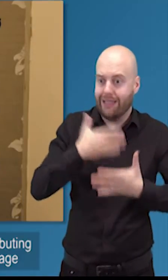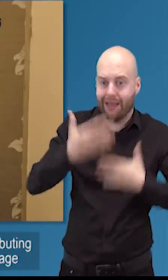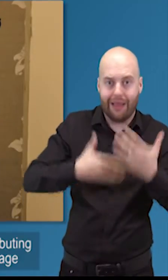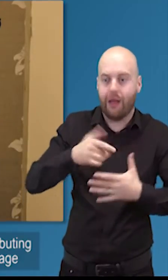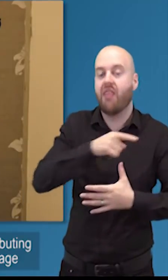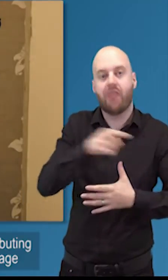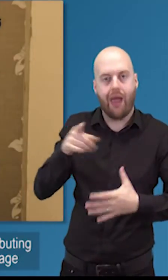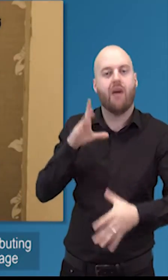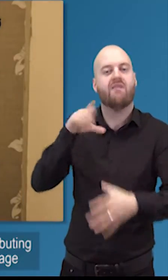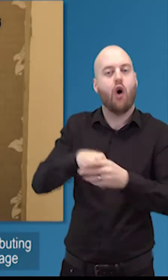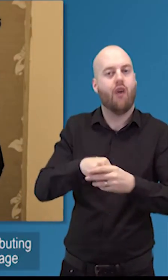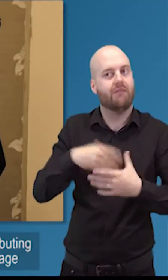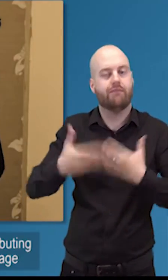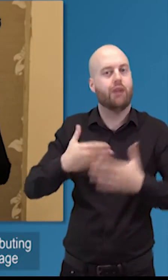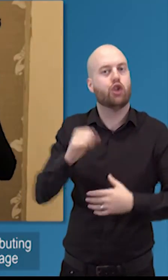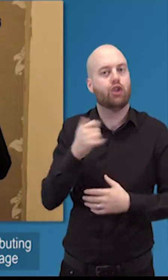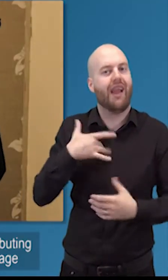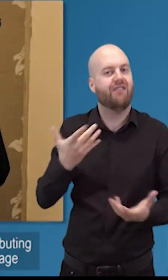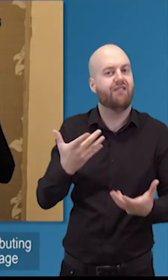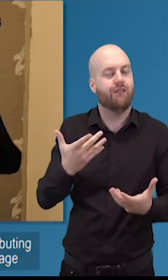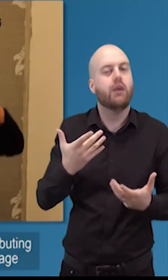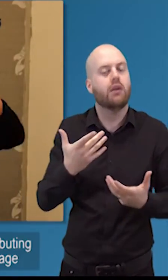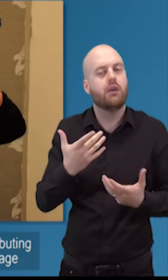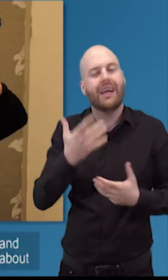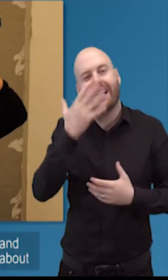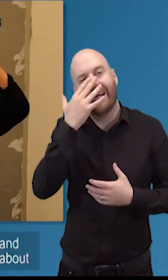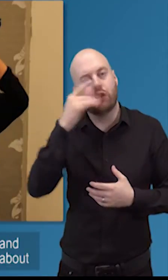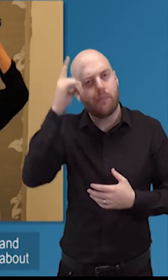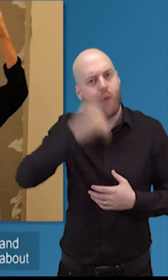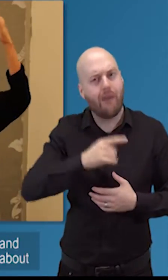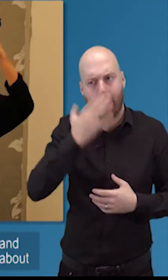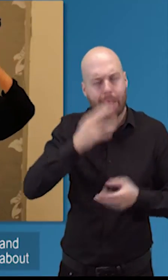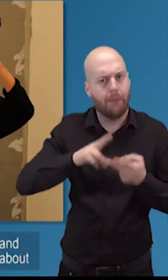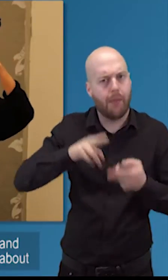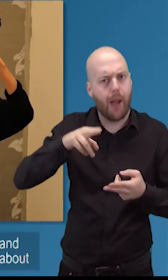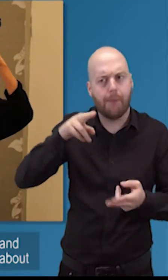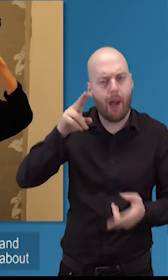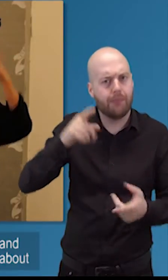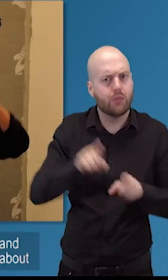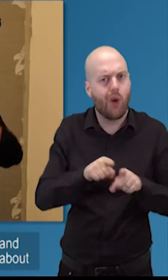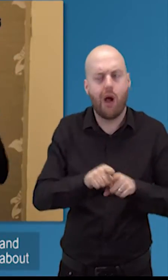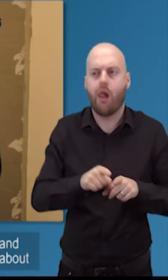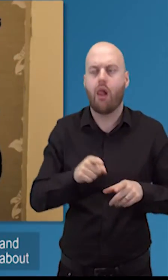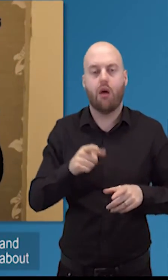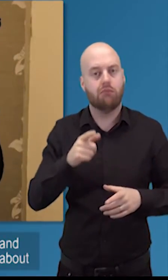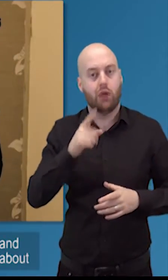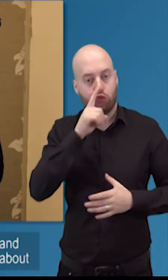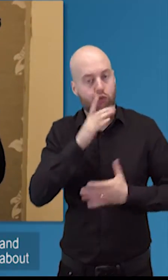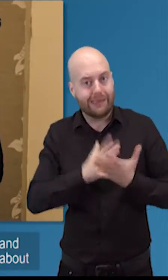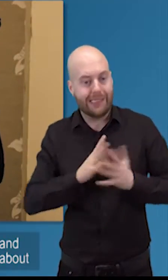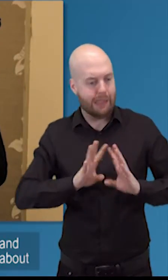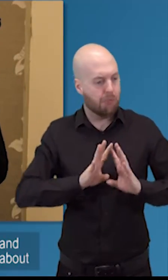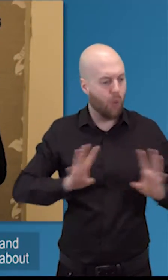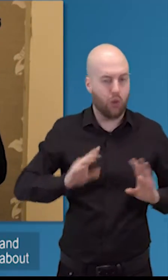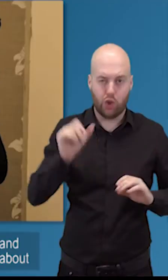scottish life um and we're seeing increasingly an age profile of trustees that's going up and up and up and we're